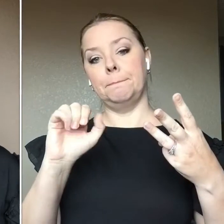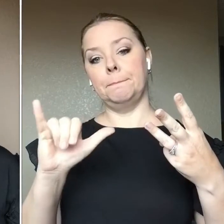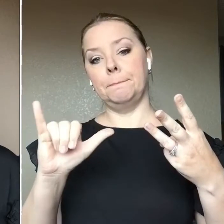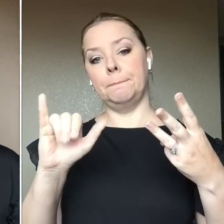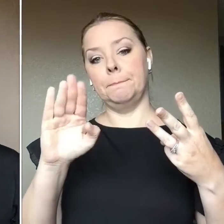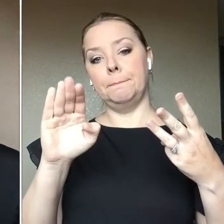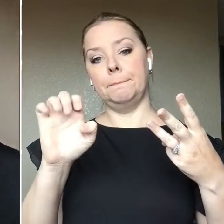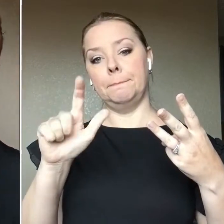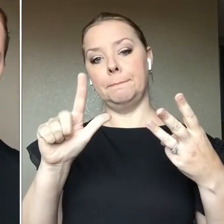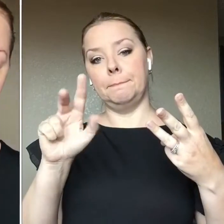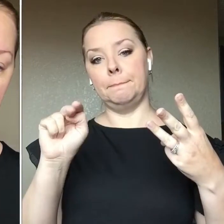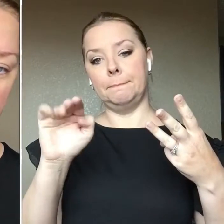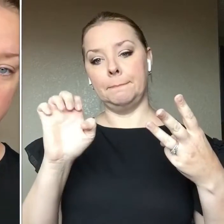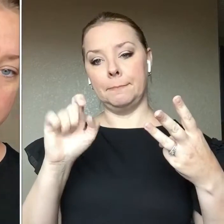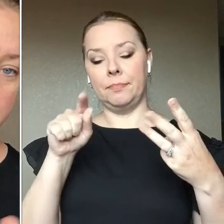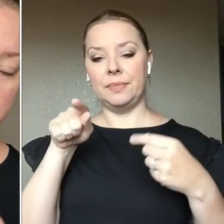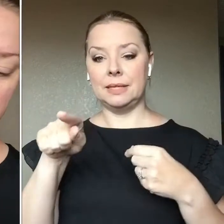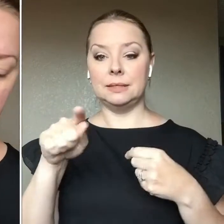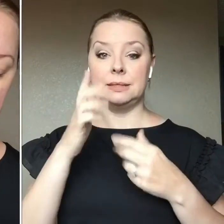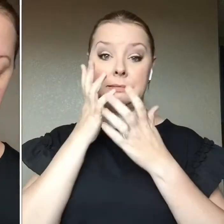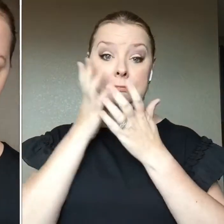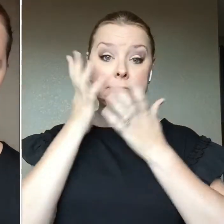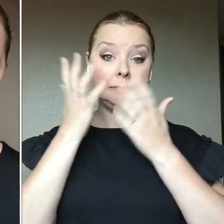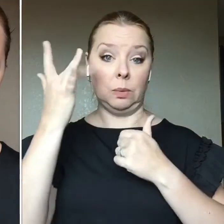I'm going to show you, this one is a little bit embarrassing because do you see how